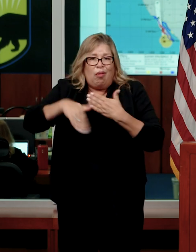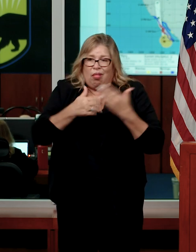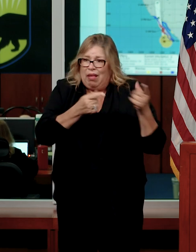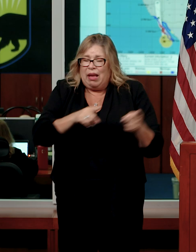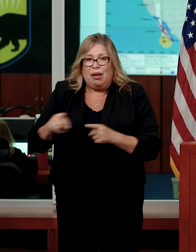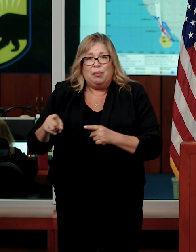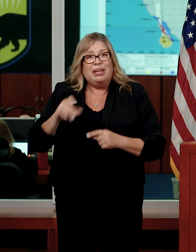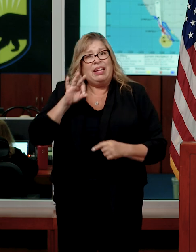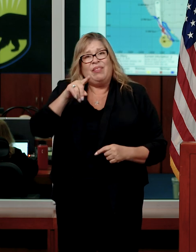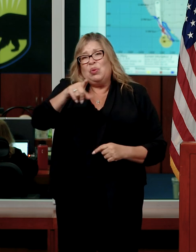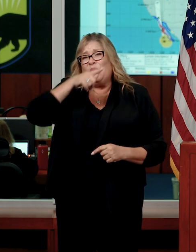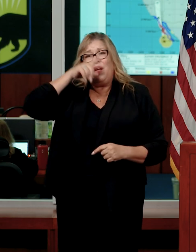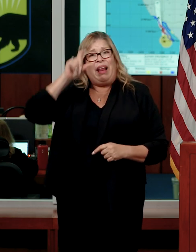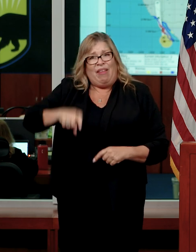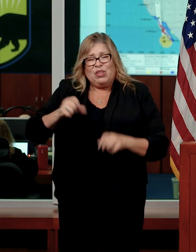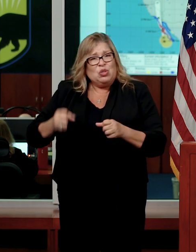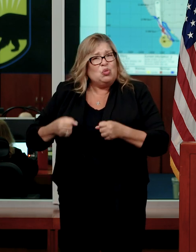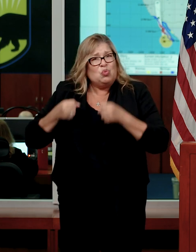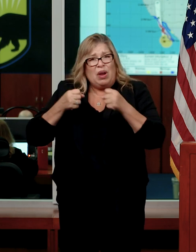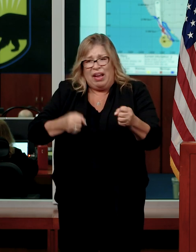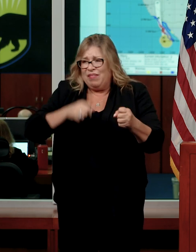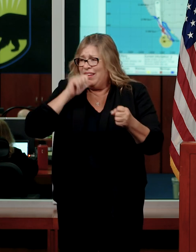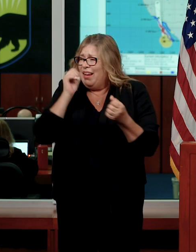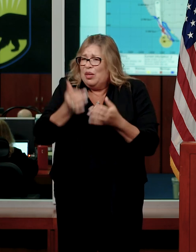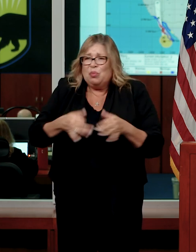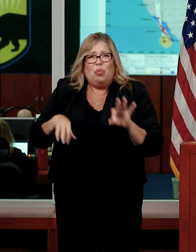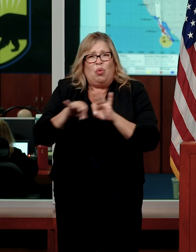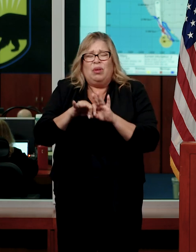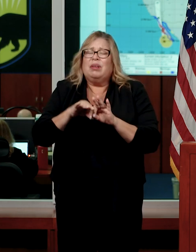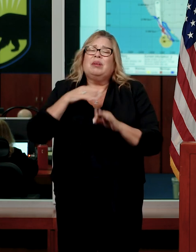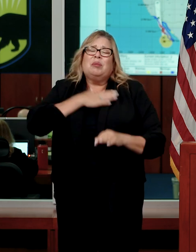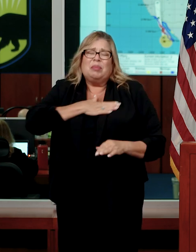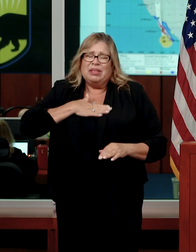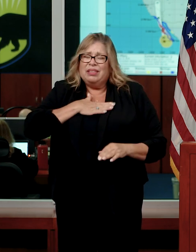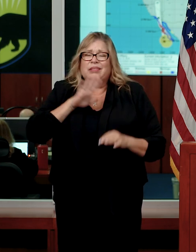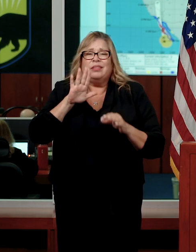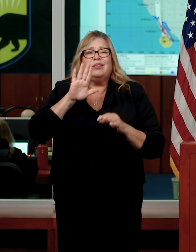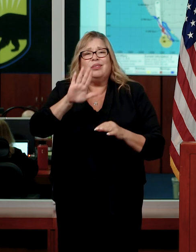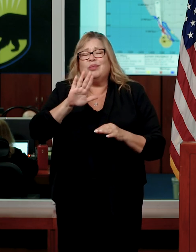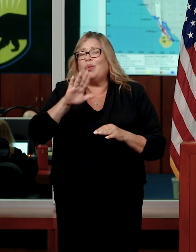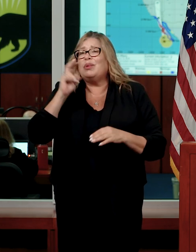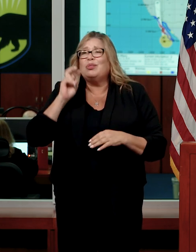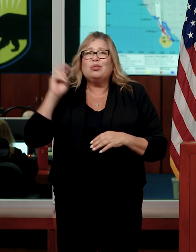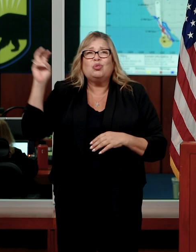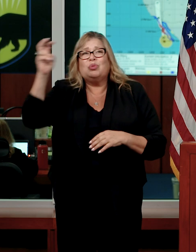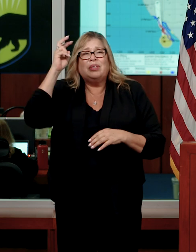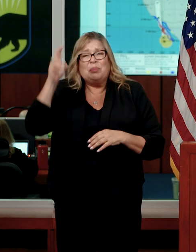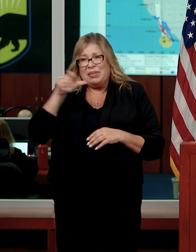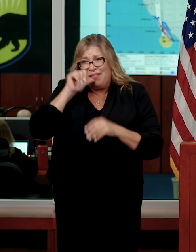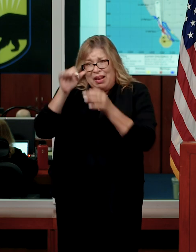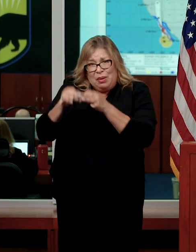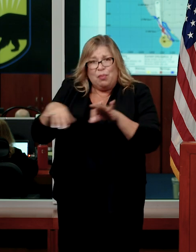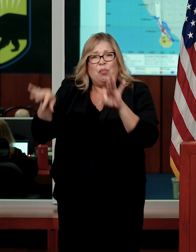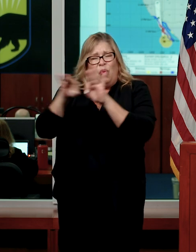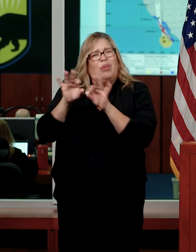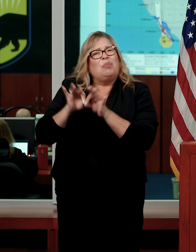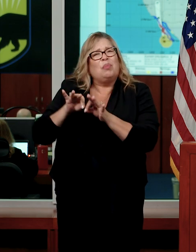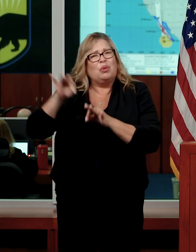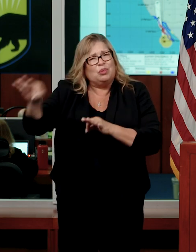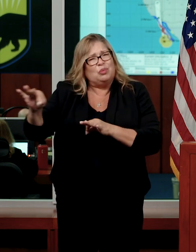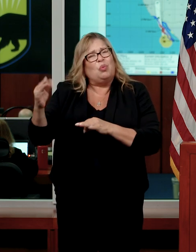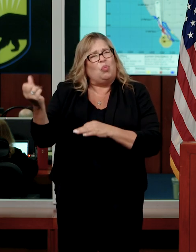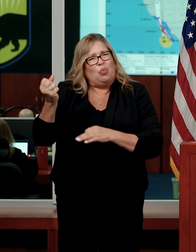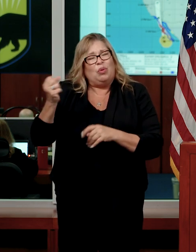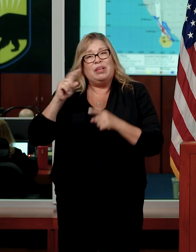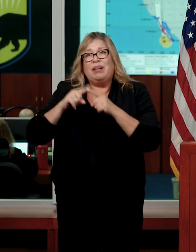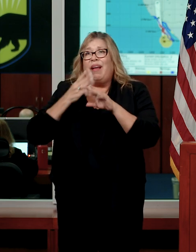do not need to be on the roadways, we are asking you to postpone any of your non-essential travel until